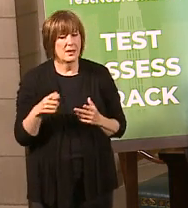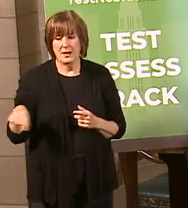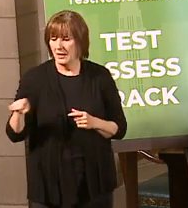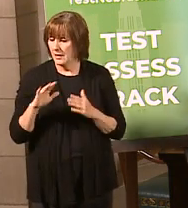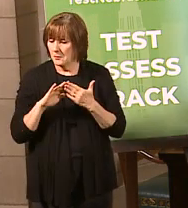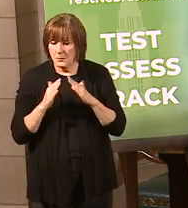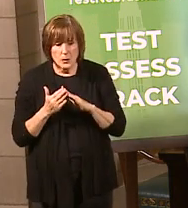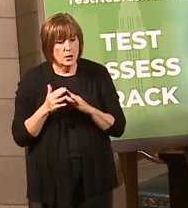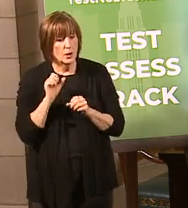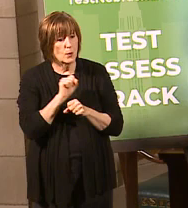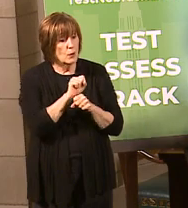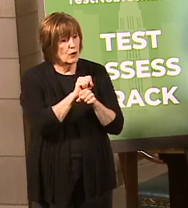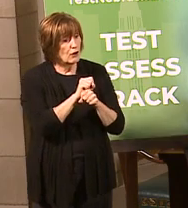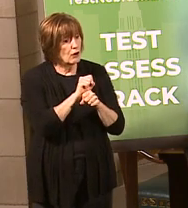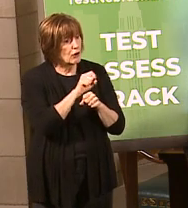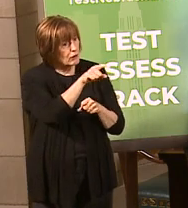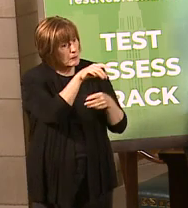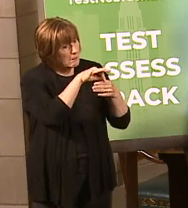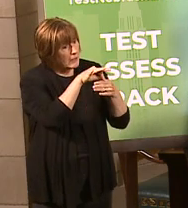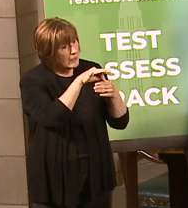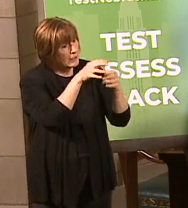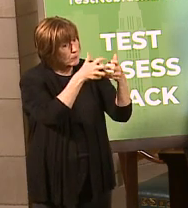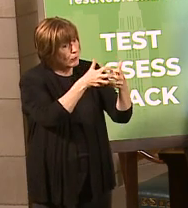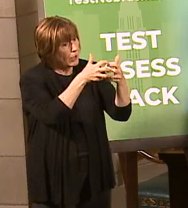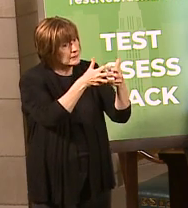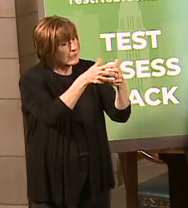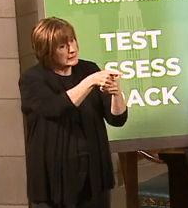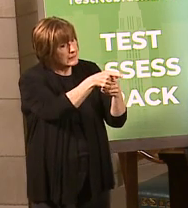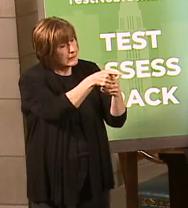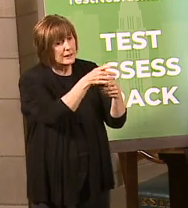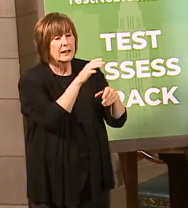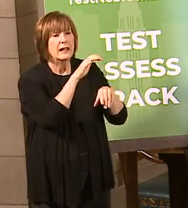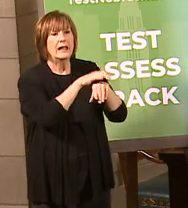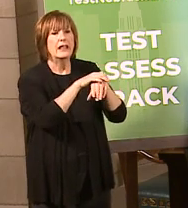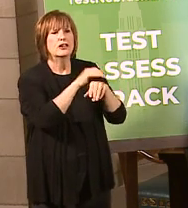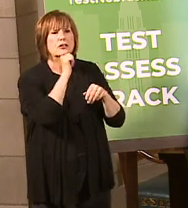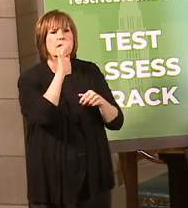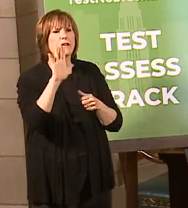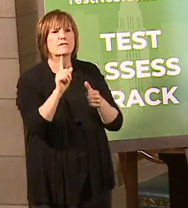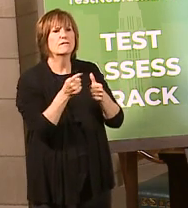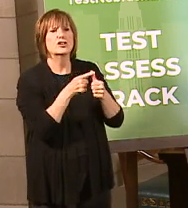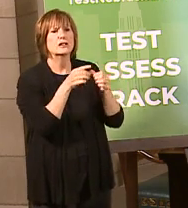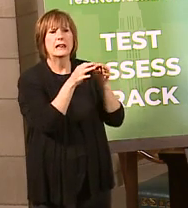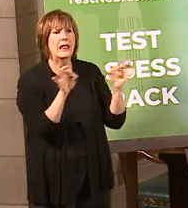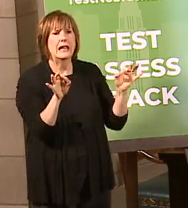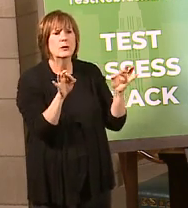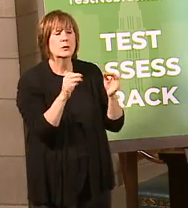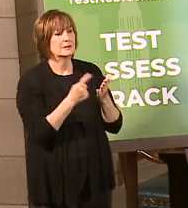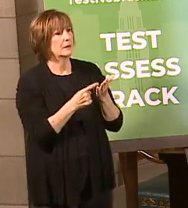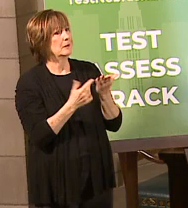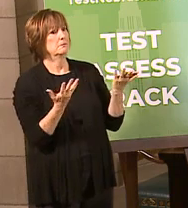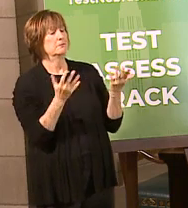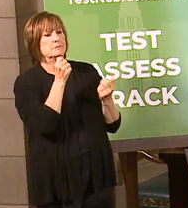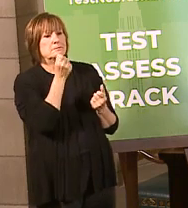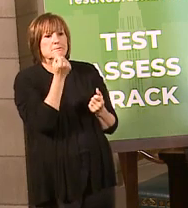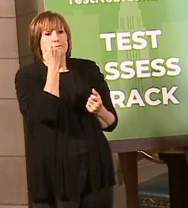communities that are working in the meat processing facilities, English is not their first language, so we've got a language barrier we've got to overcome.